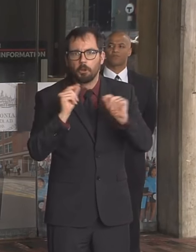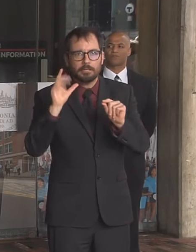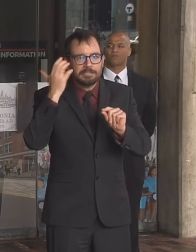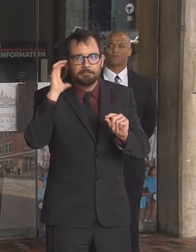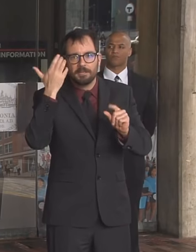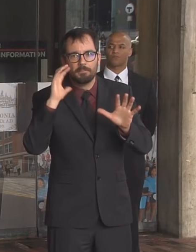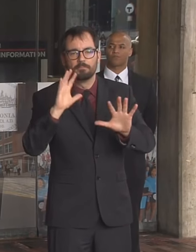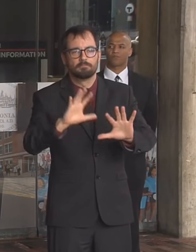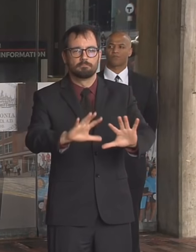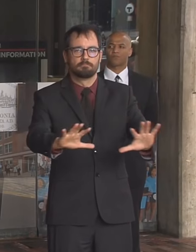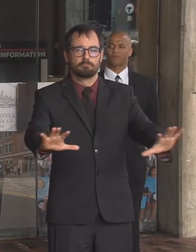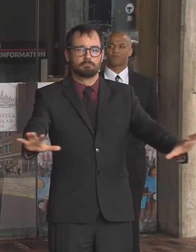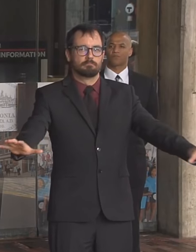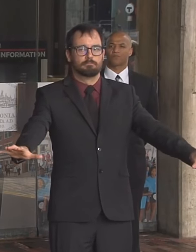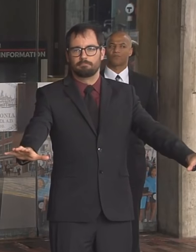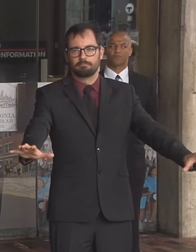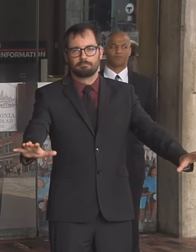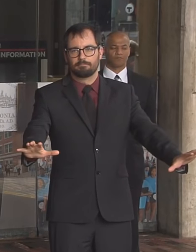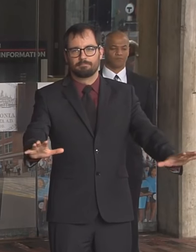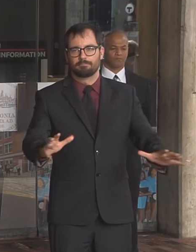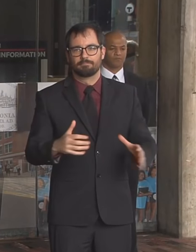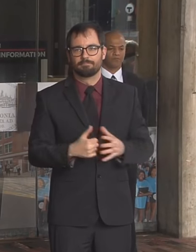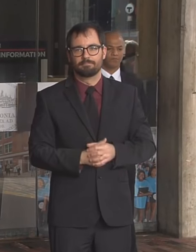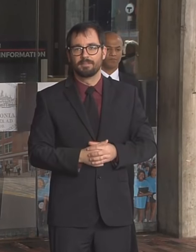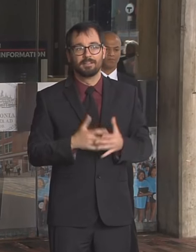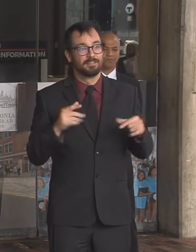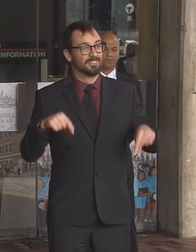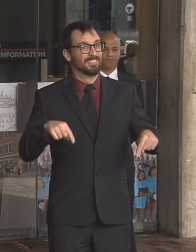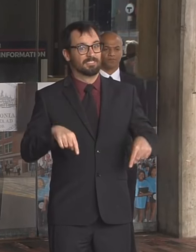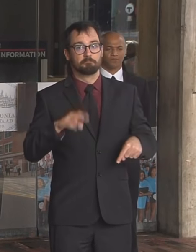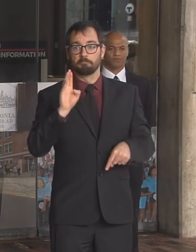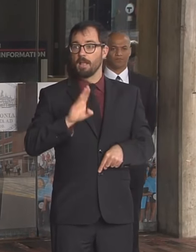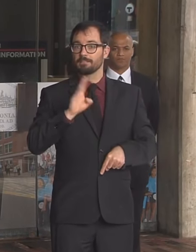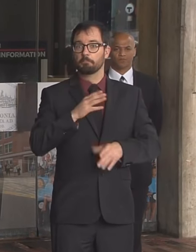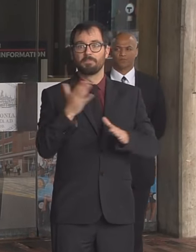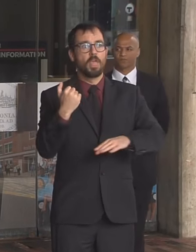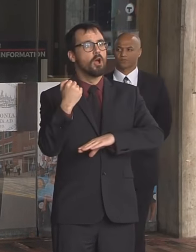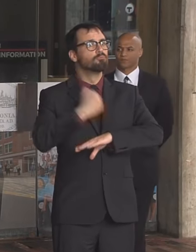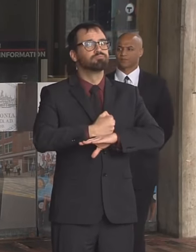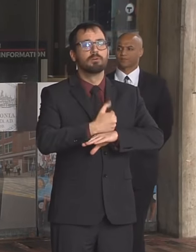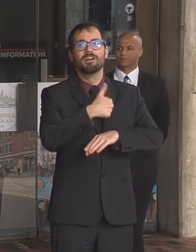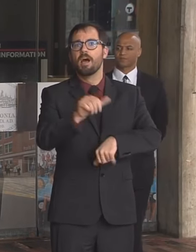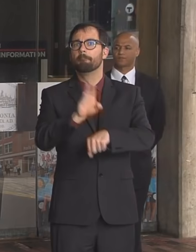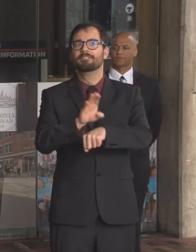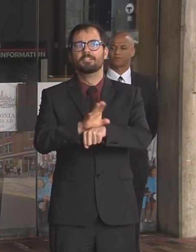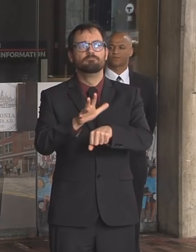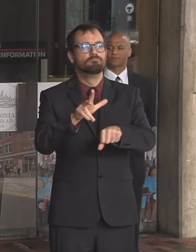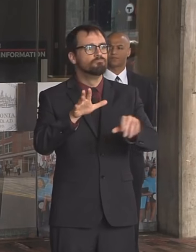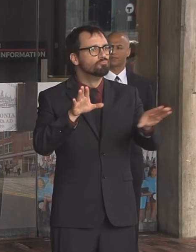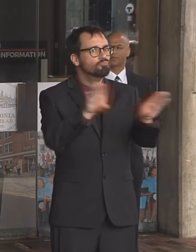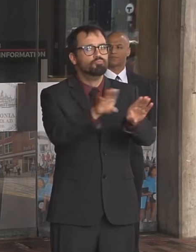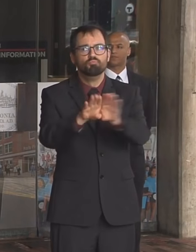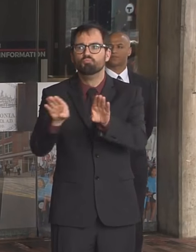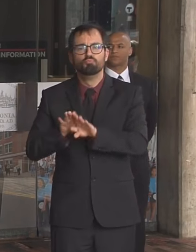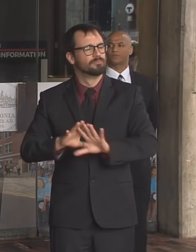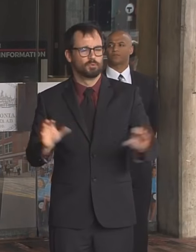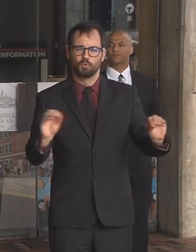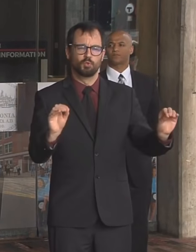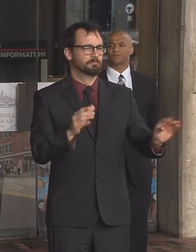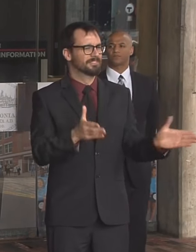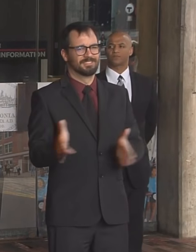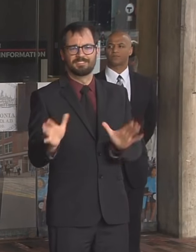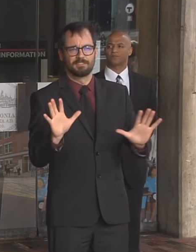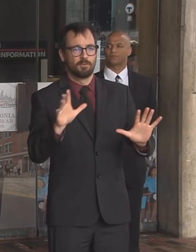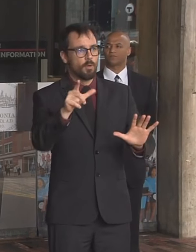now so i think that we need to make sure that information goes out not to set panic we want everyone to make sure that we are reaching out to everyone no matter who they